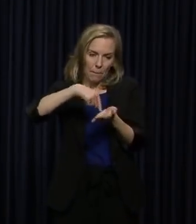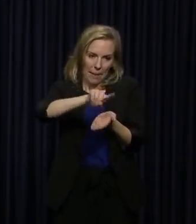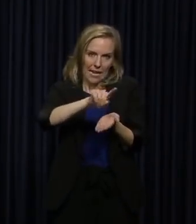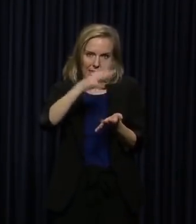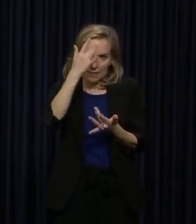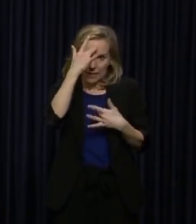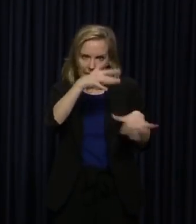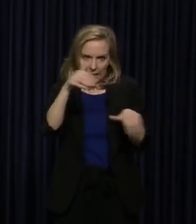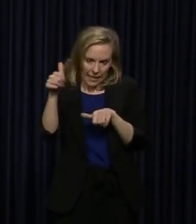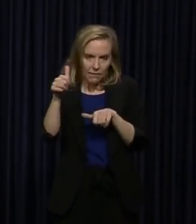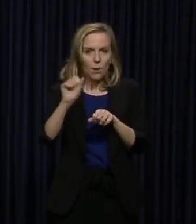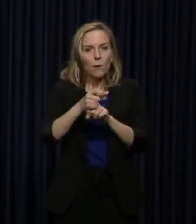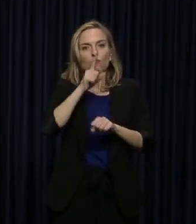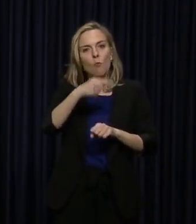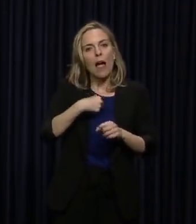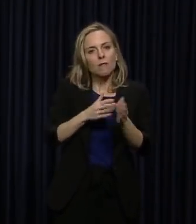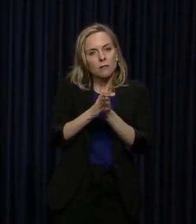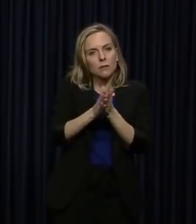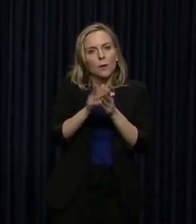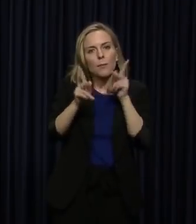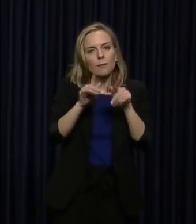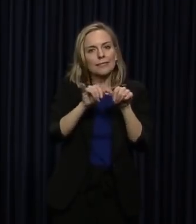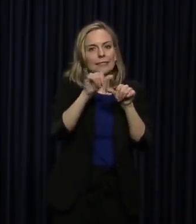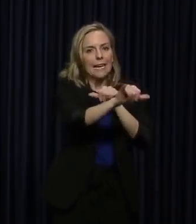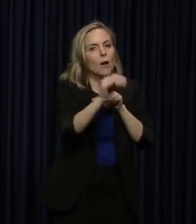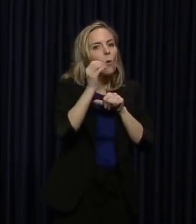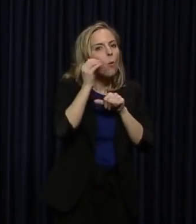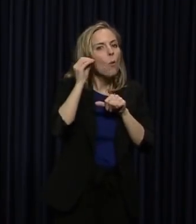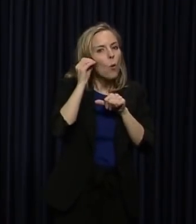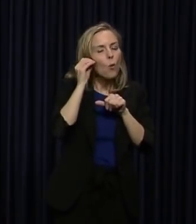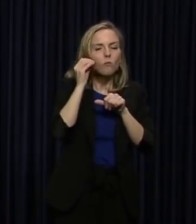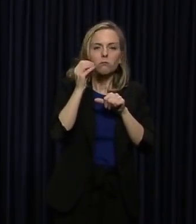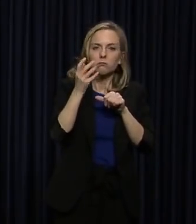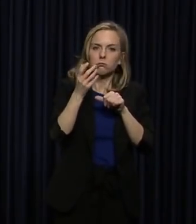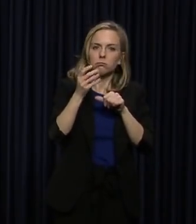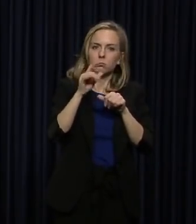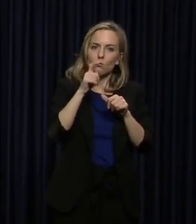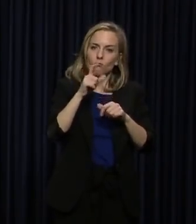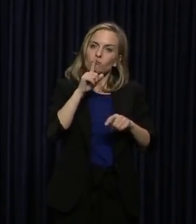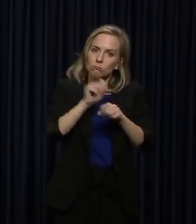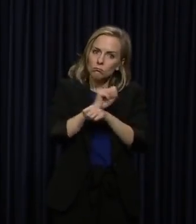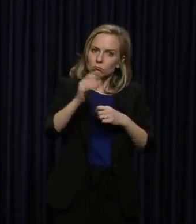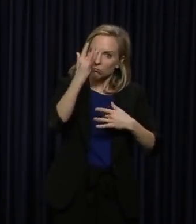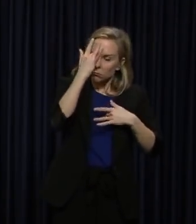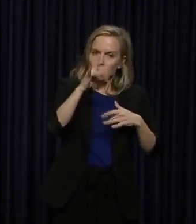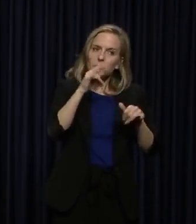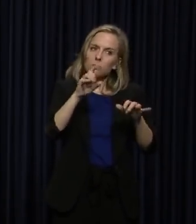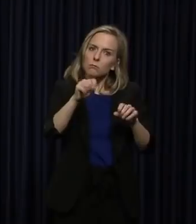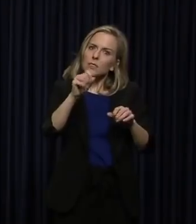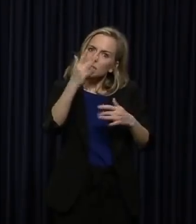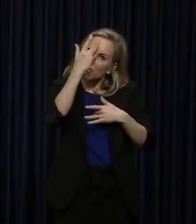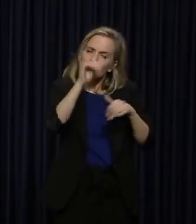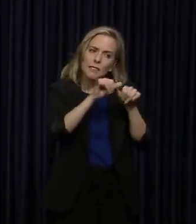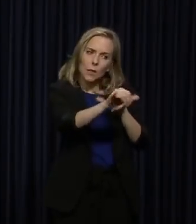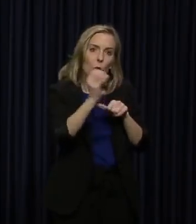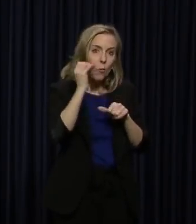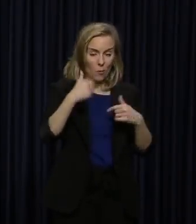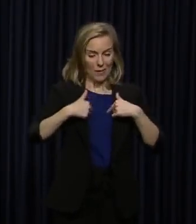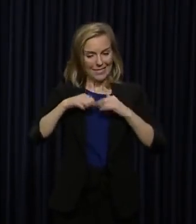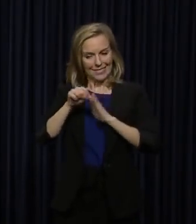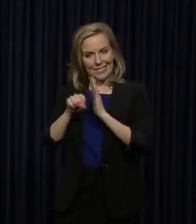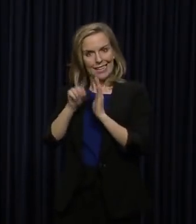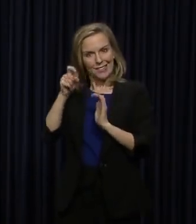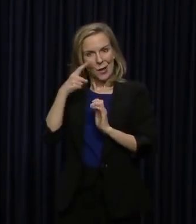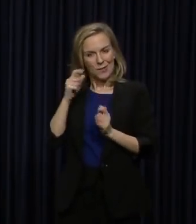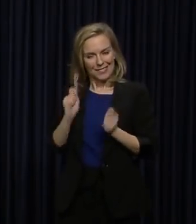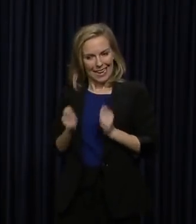to make sure that we have incentives for people to stay home that are sick. We are doing that in state government. We have had to make changes,